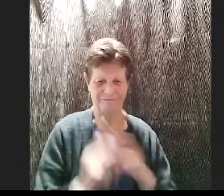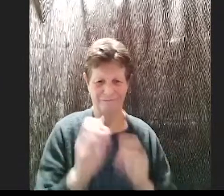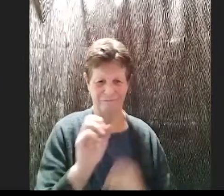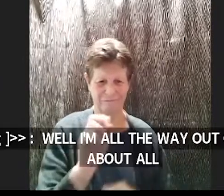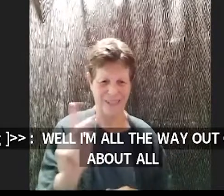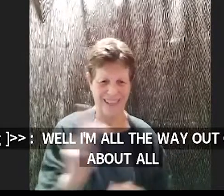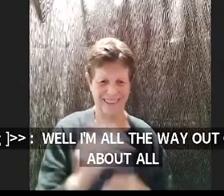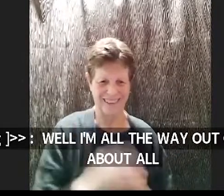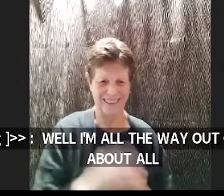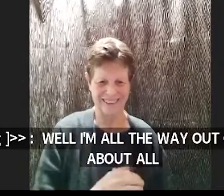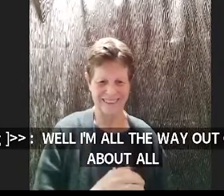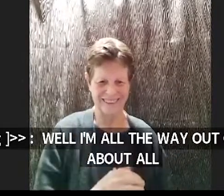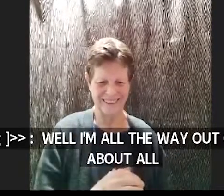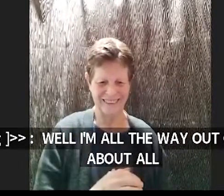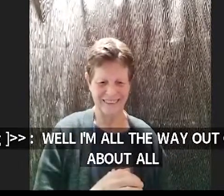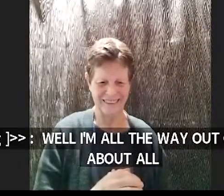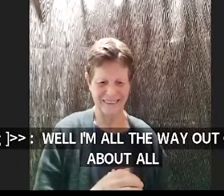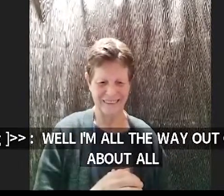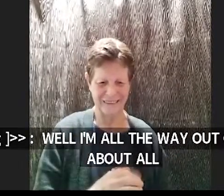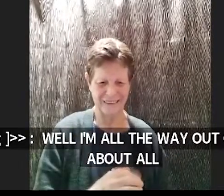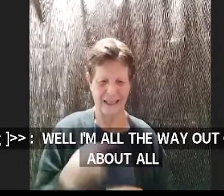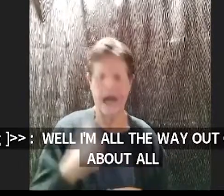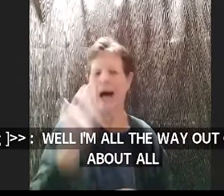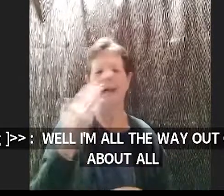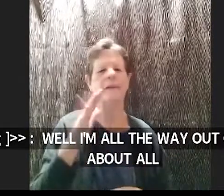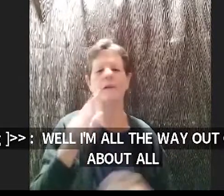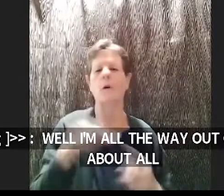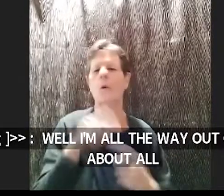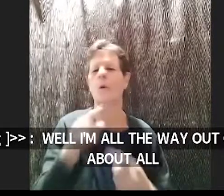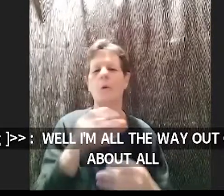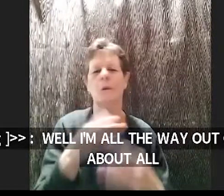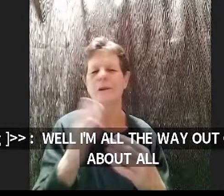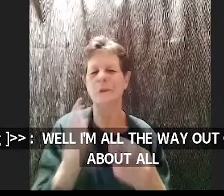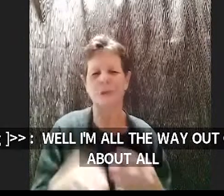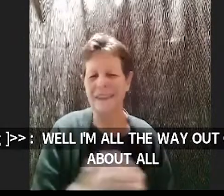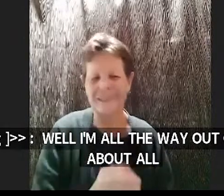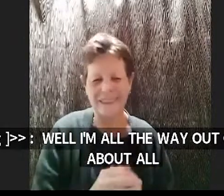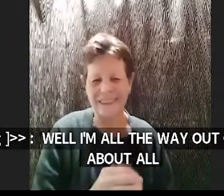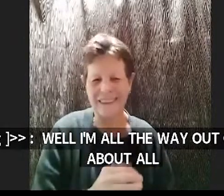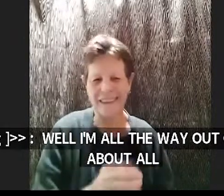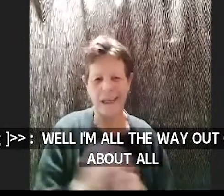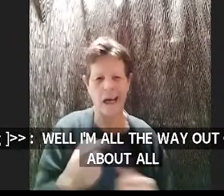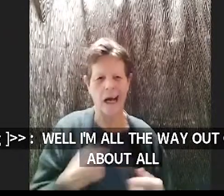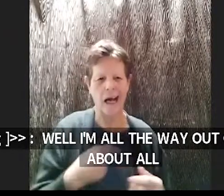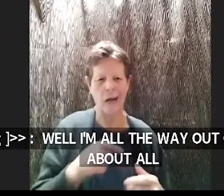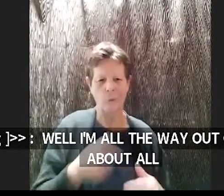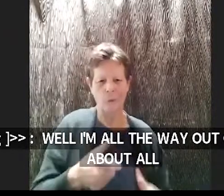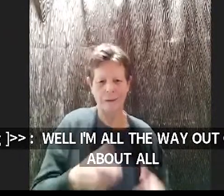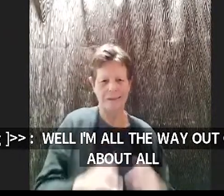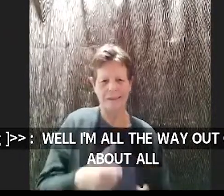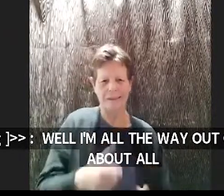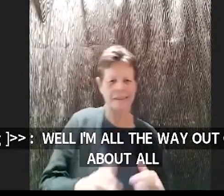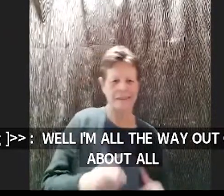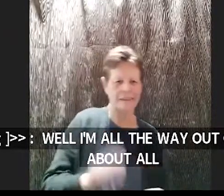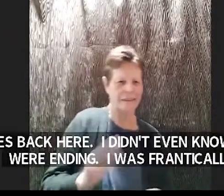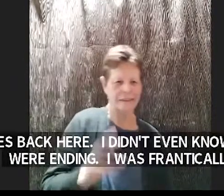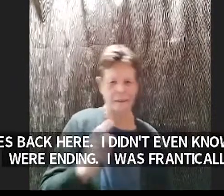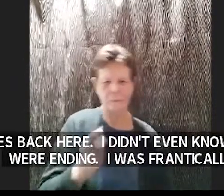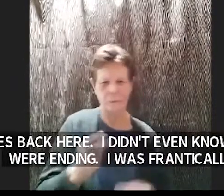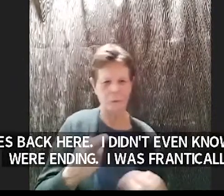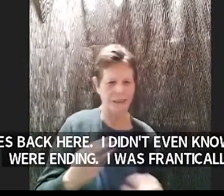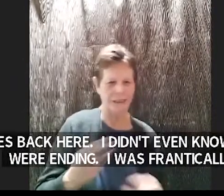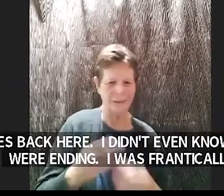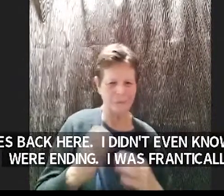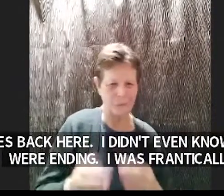um i didn't even know when you were ending i was like frantically texting i'm like garth sounds like he's wrapping up what's going on oh